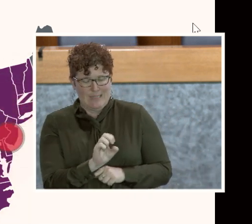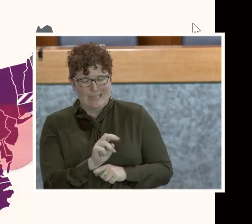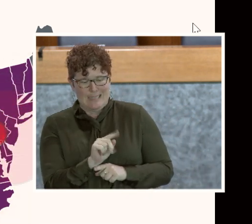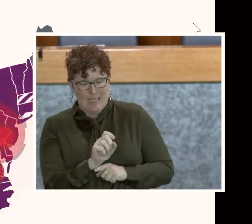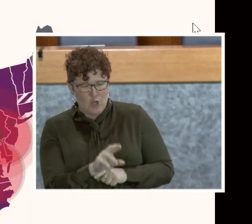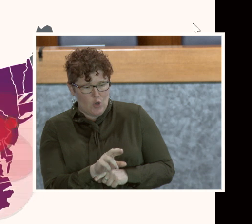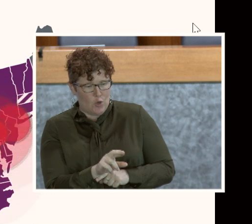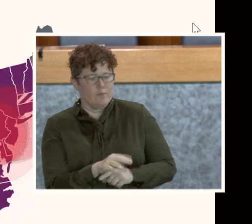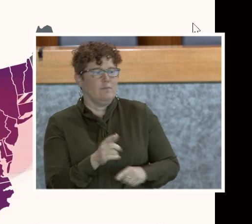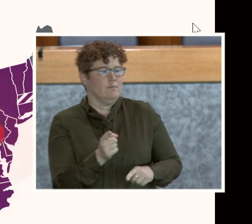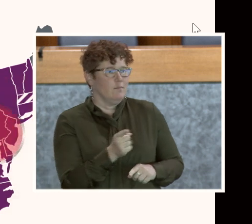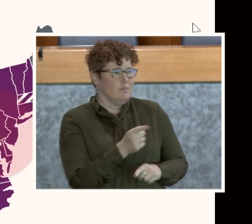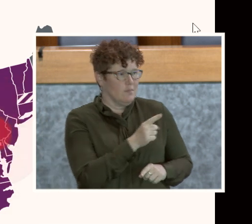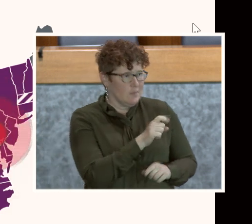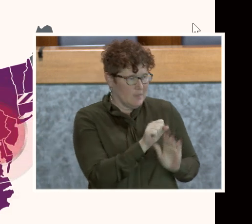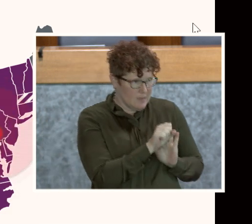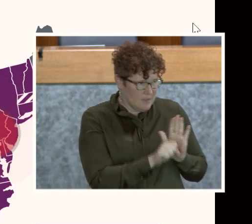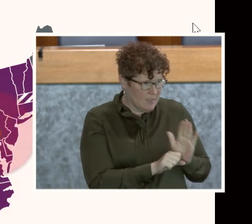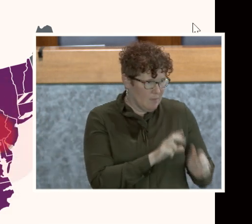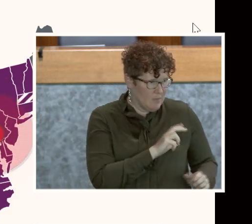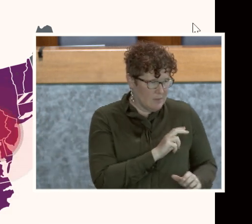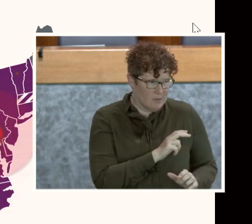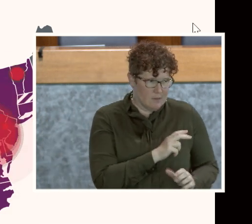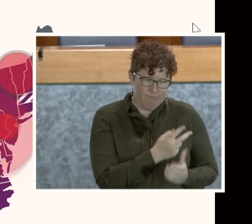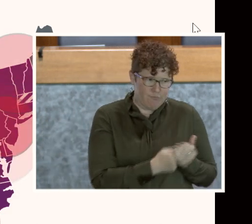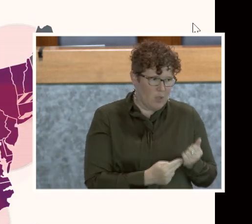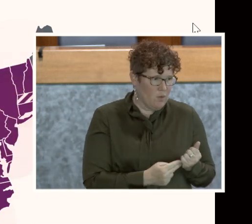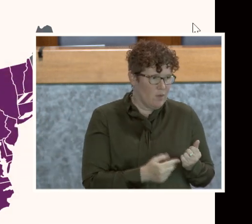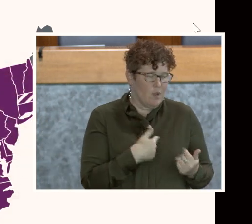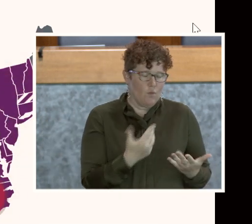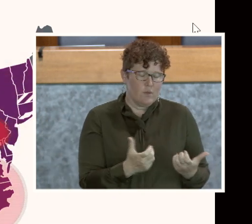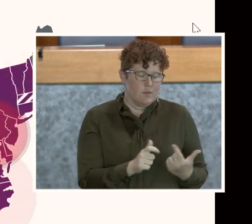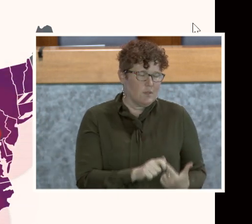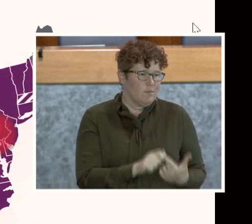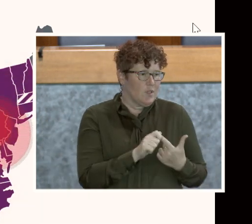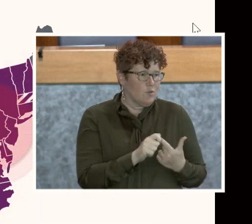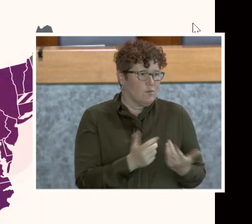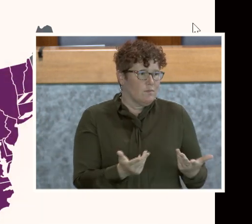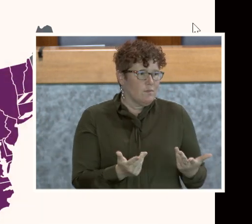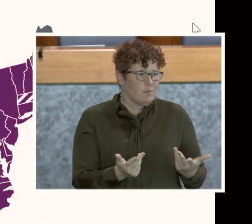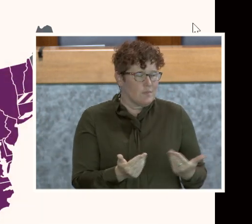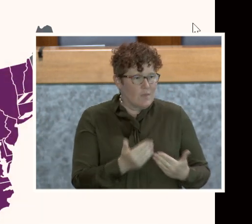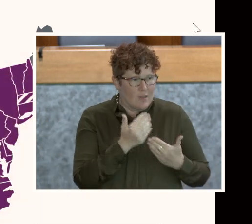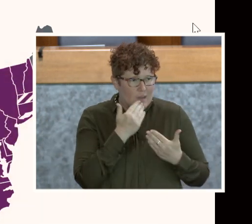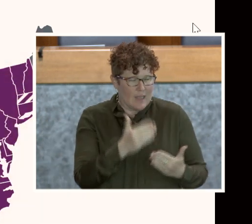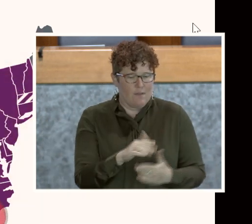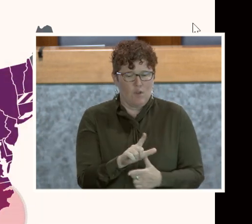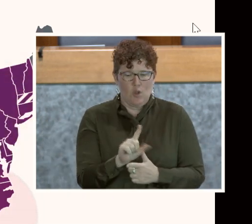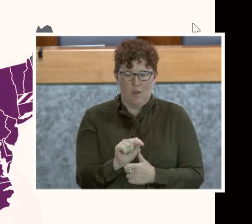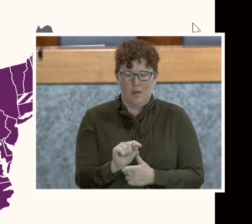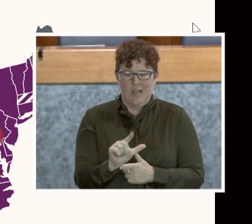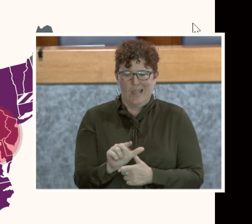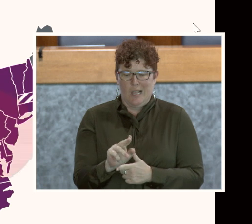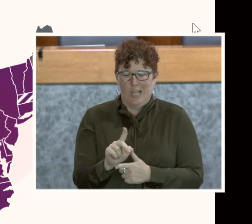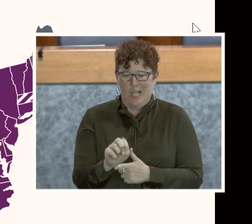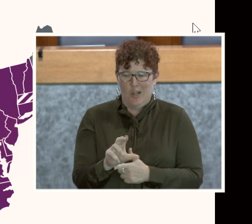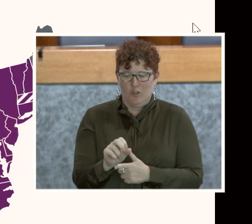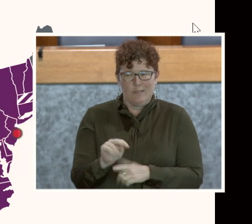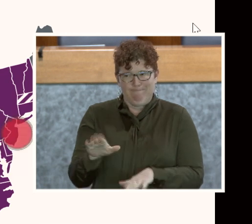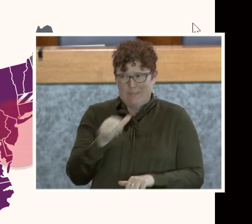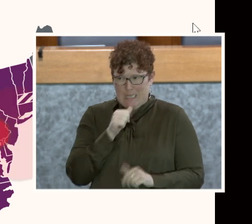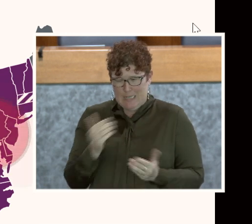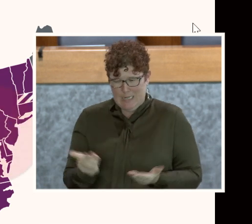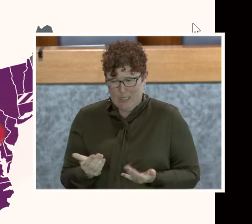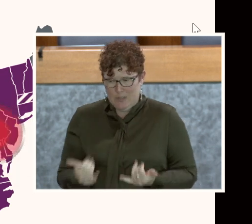at the state police department. And we want to give a special shout out to Lieutenant Gunderson, who's not here today,